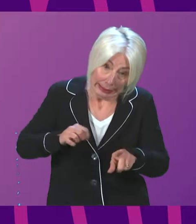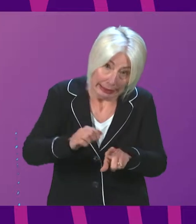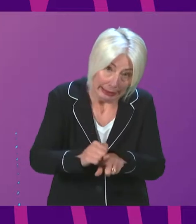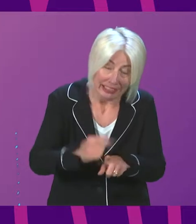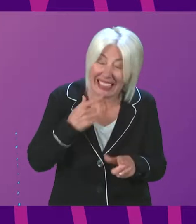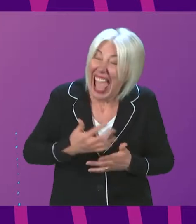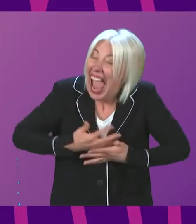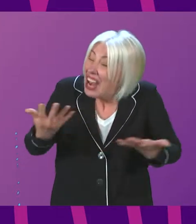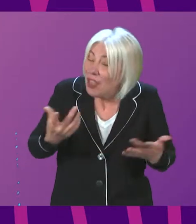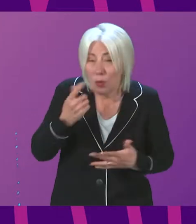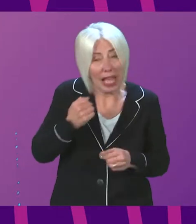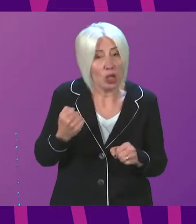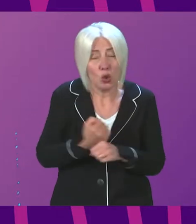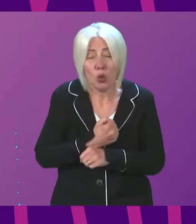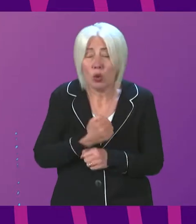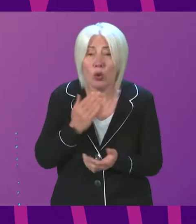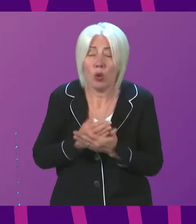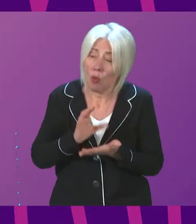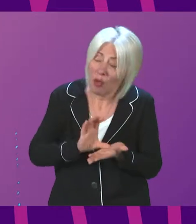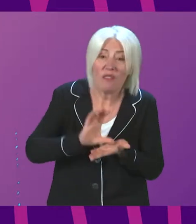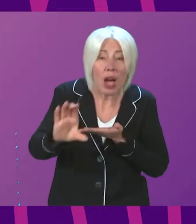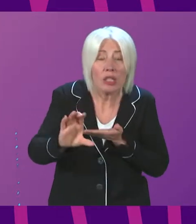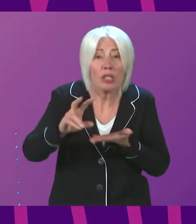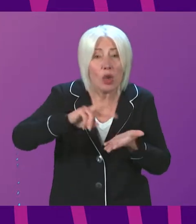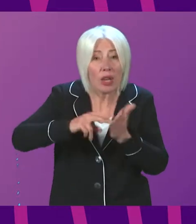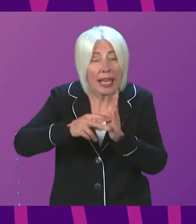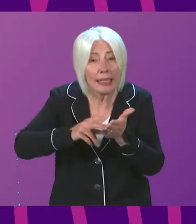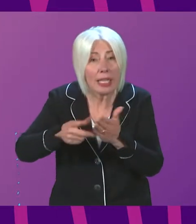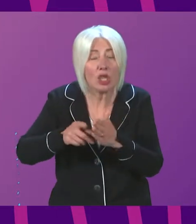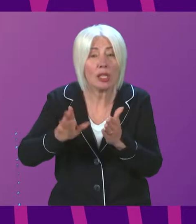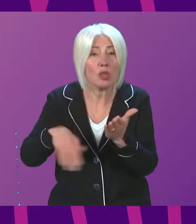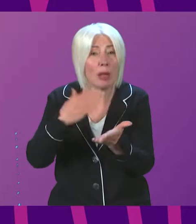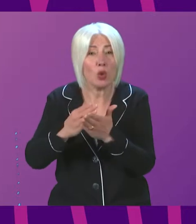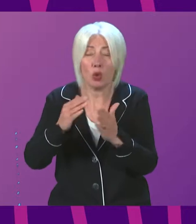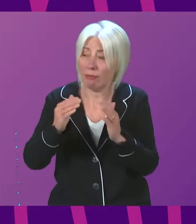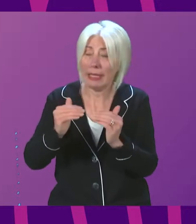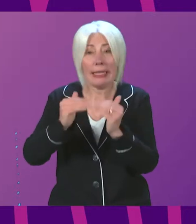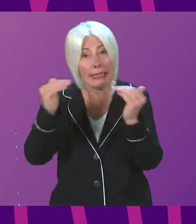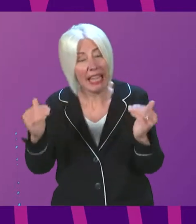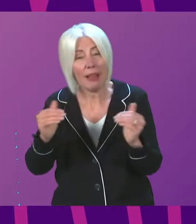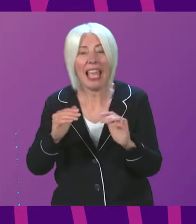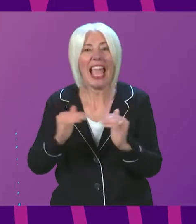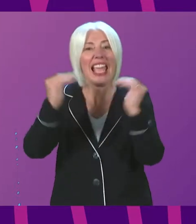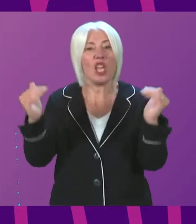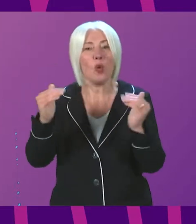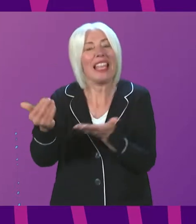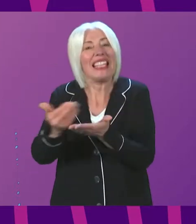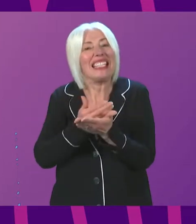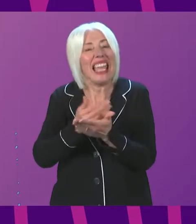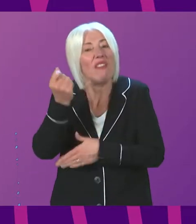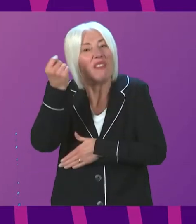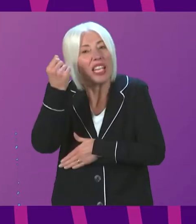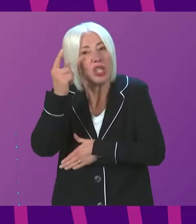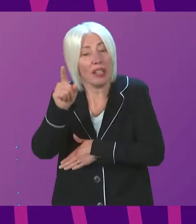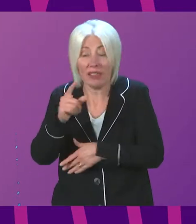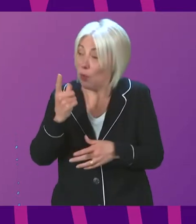do we are obviously funding organisations to deliver the equally safe initiatives anything we can do to